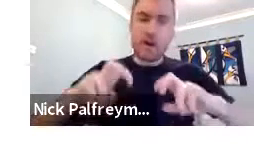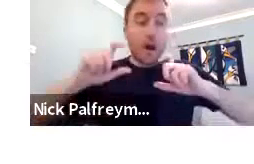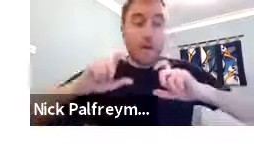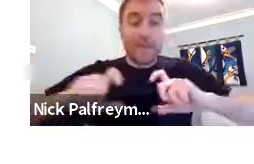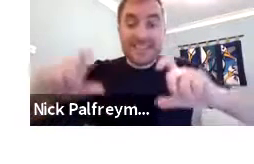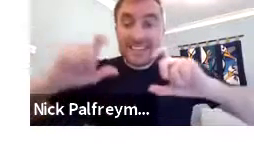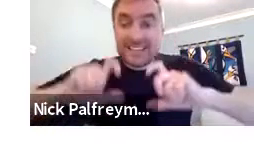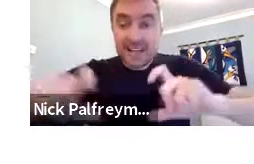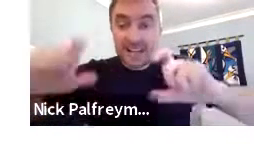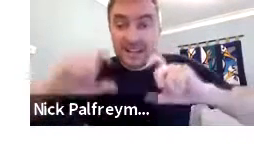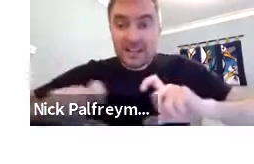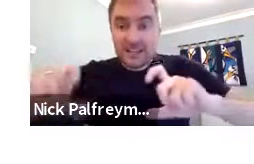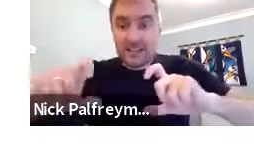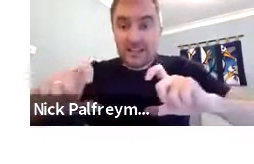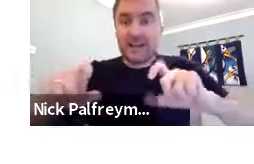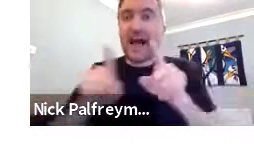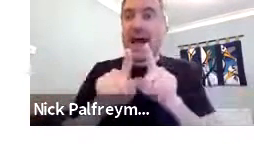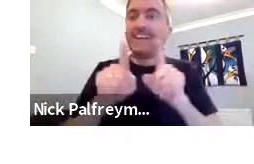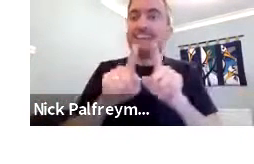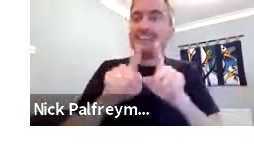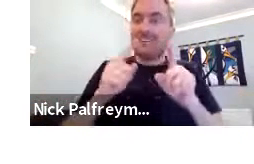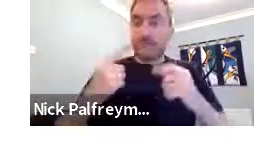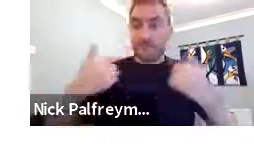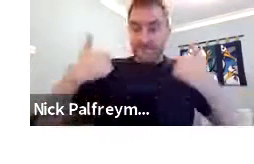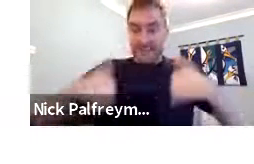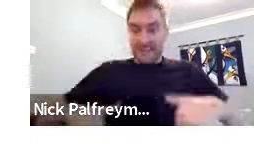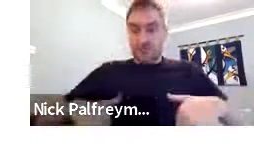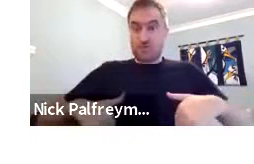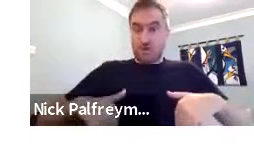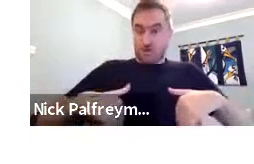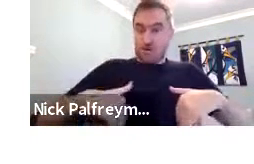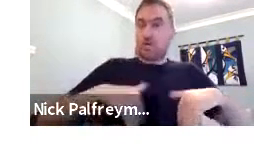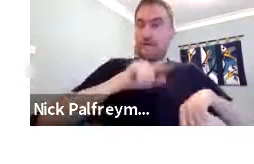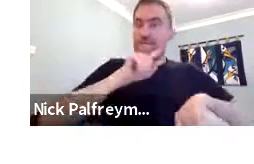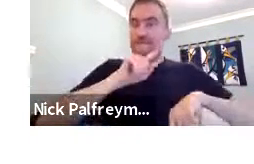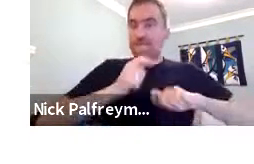So, I was really interested to research this and look at persistence.